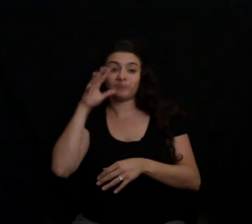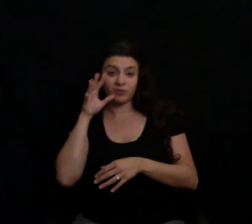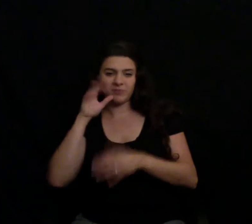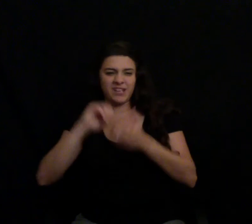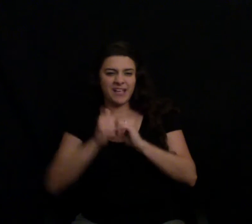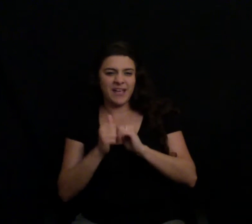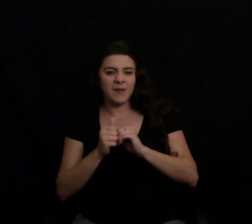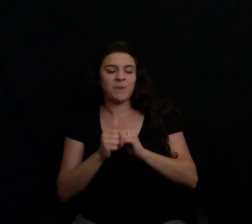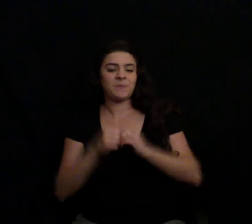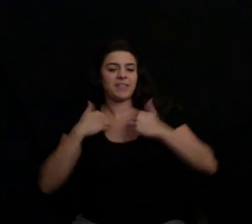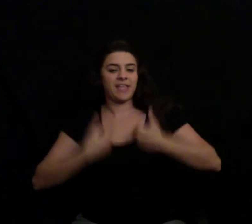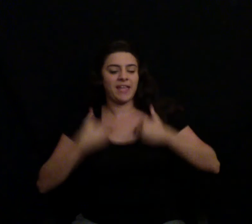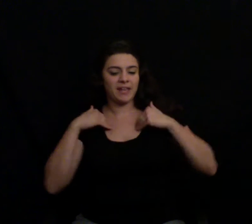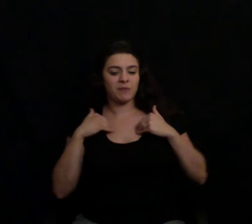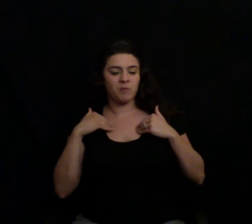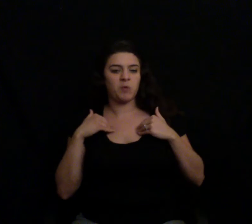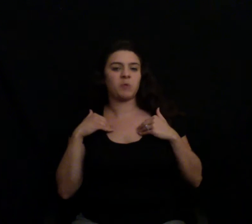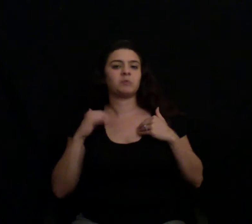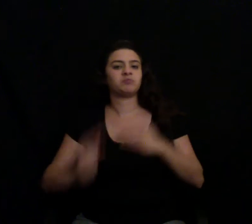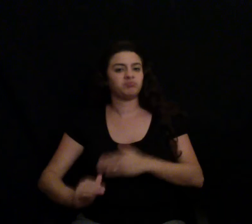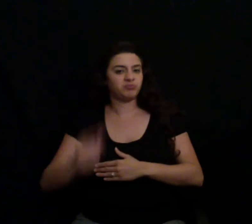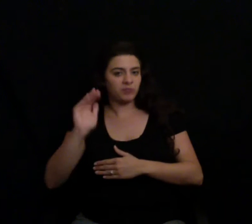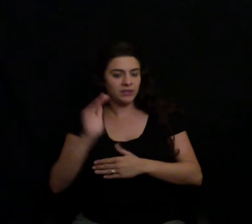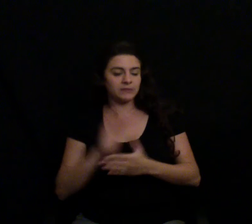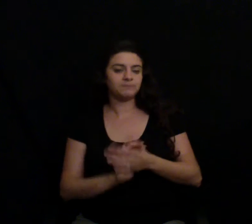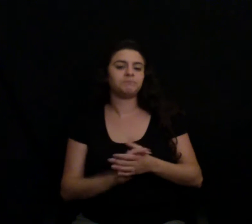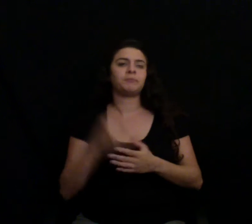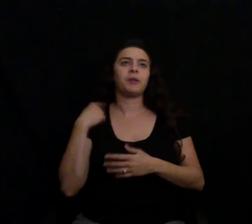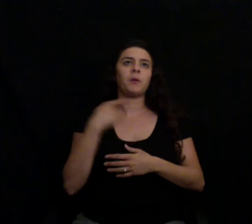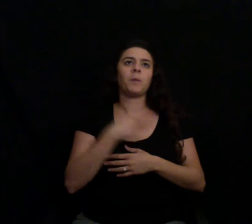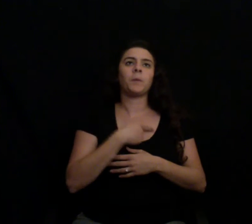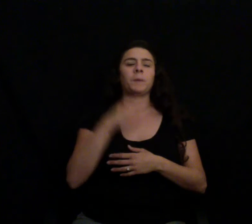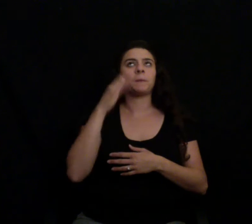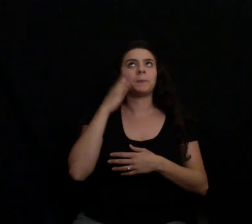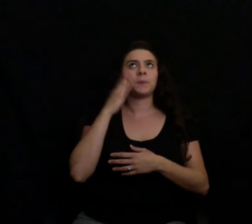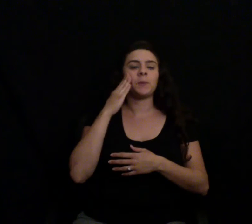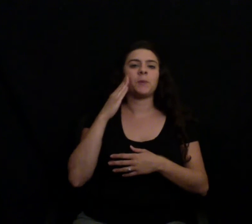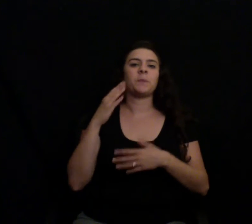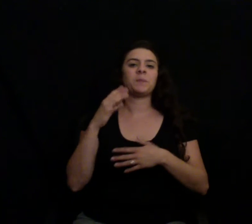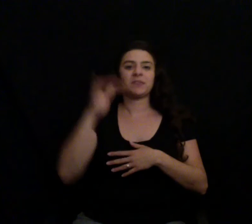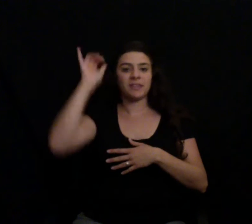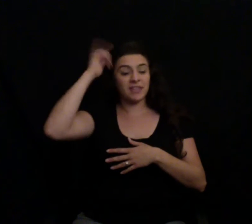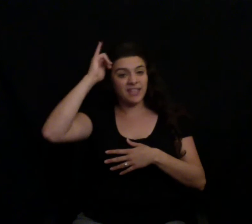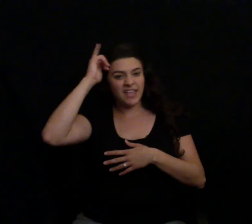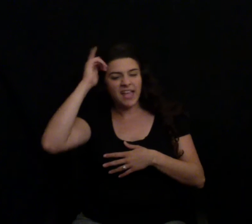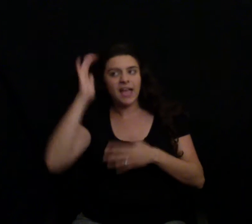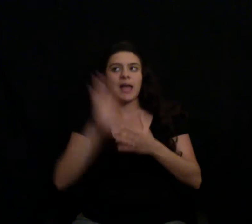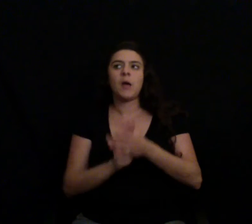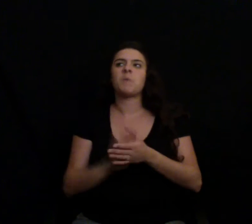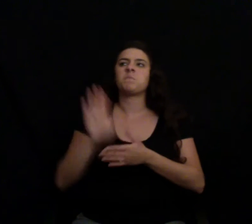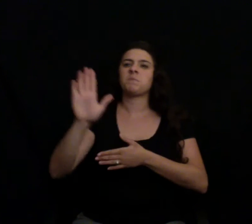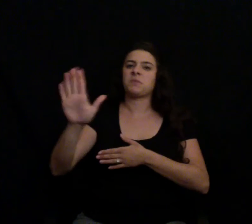Now, we've all heard methane from cows is responsible for 14% of greenhouse gases and about the concept of slaughterhouses.